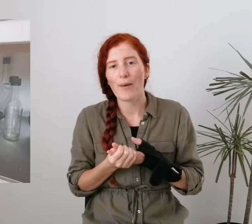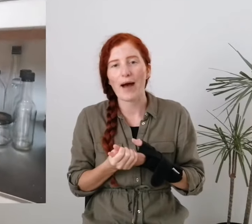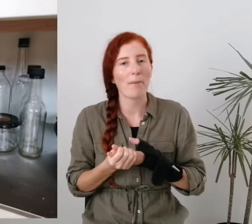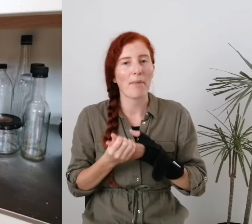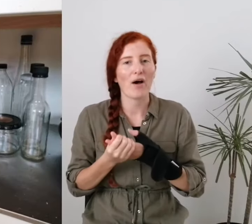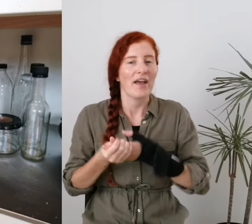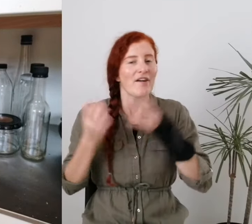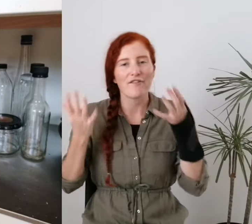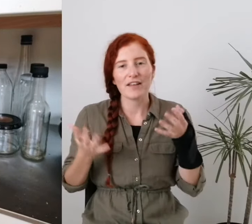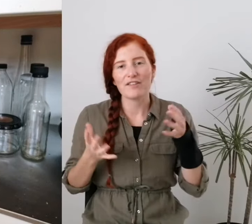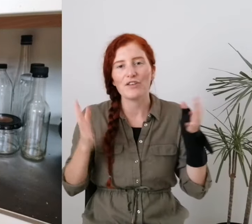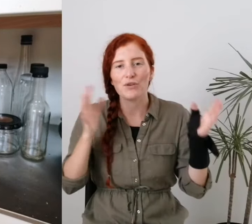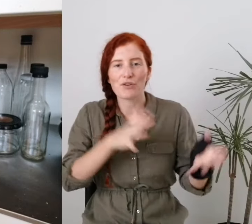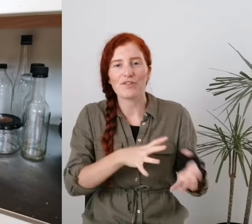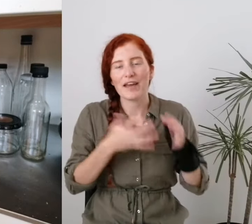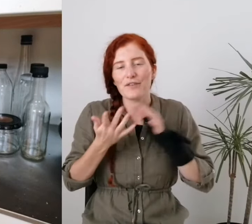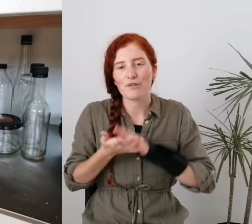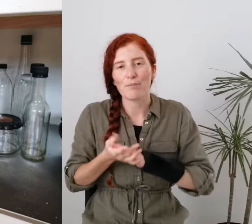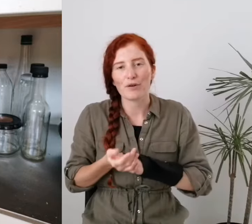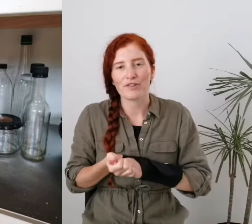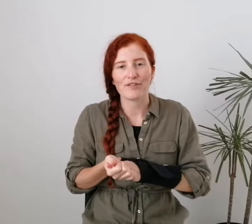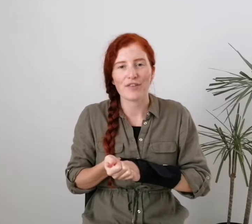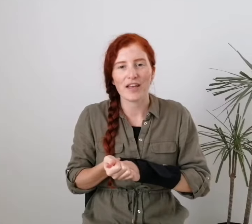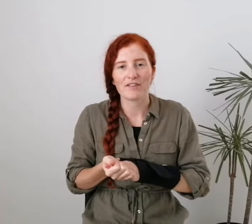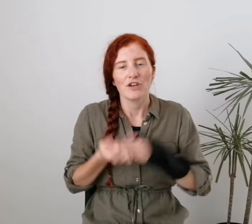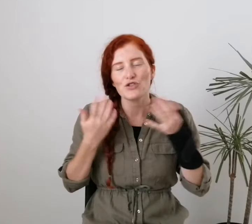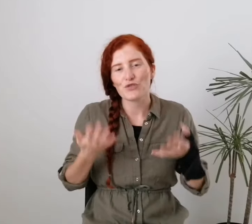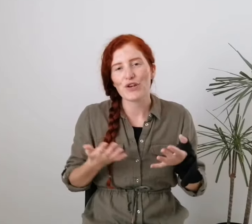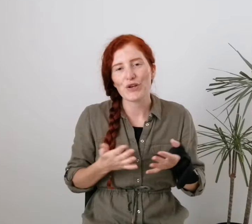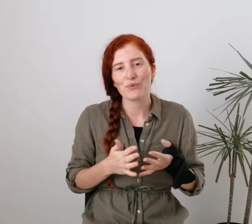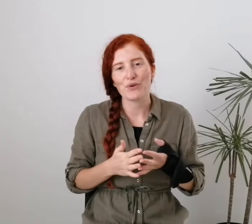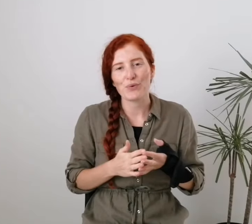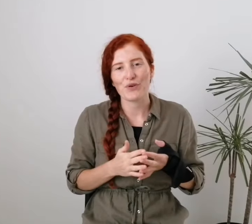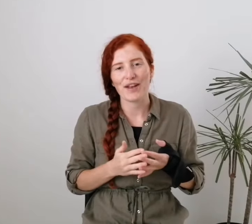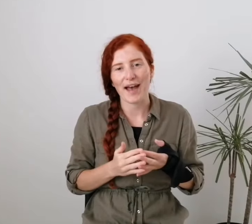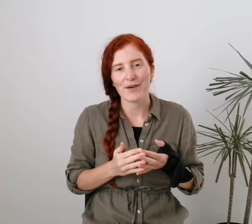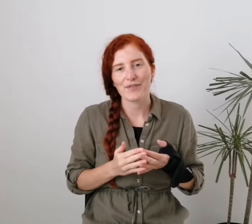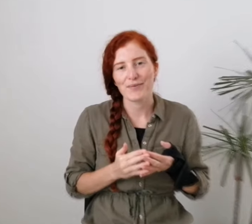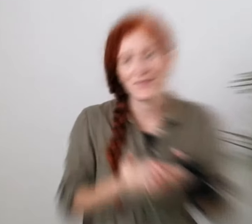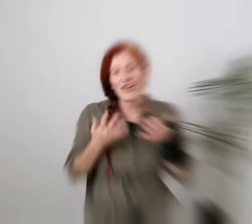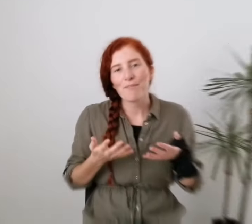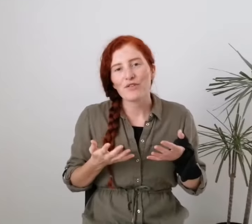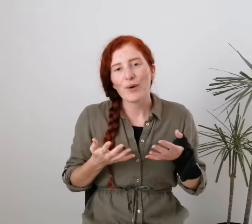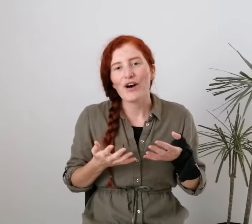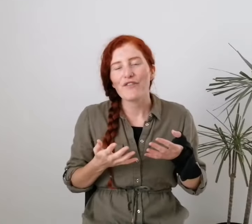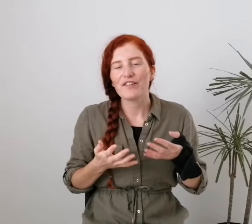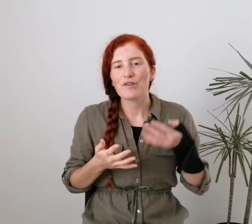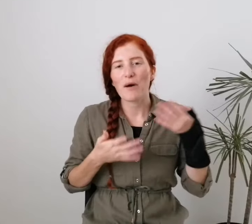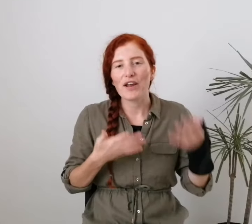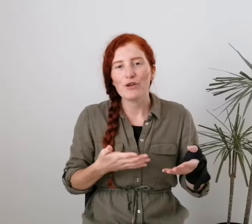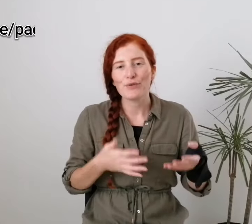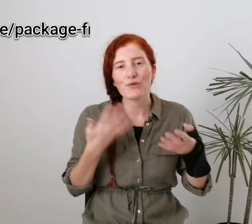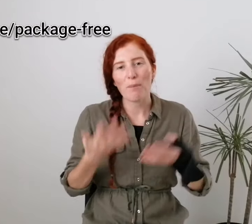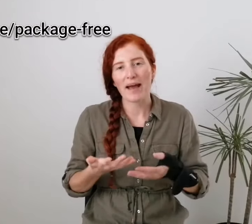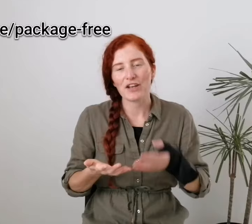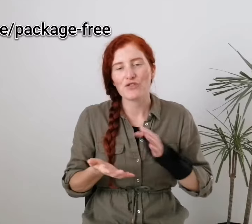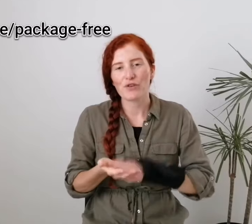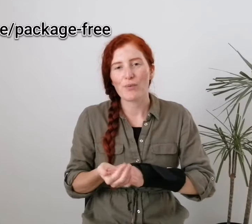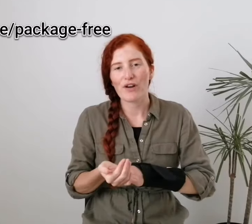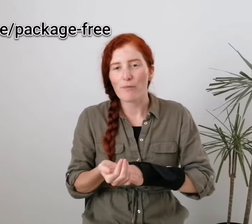go out and buy fancy new containers or boxes to things, just reuse what you already have. Number twelve is to buy loose or package free wherever